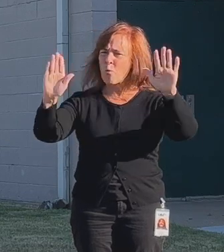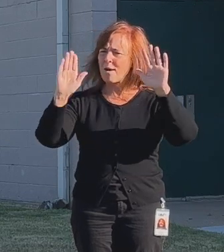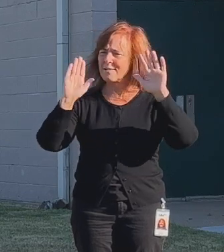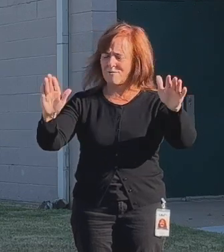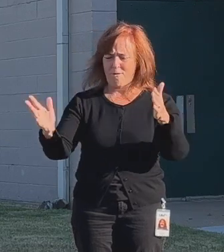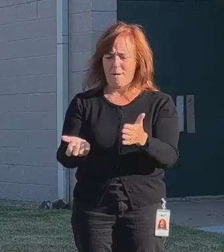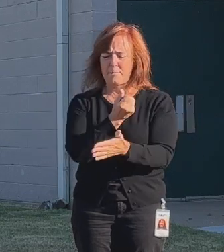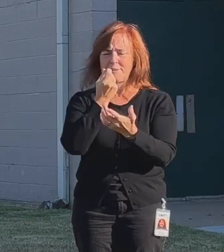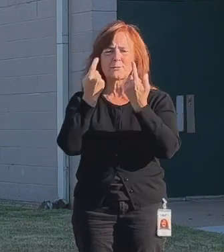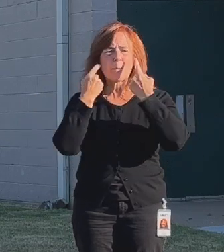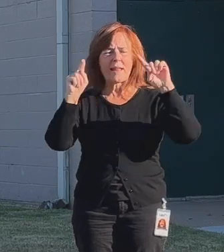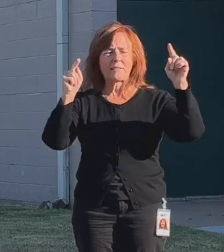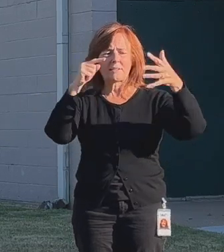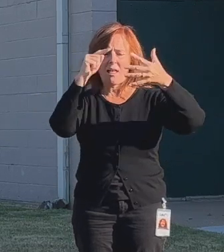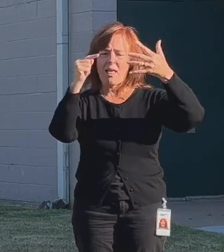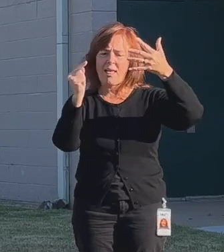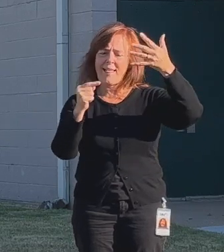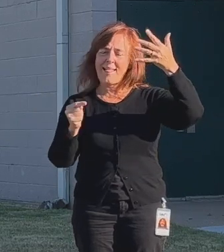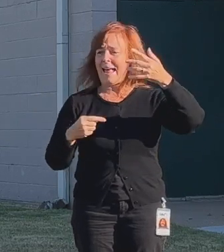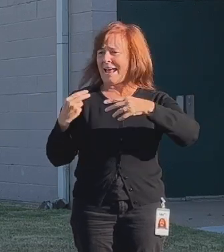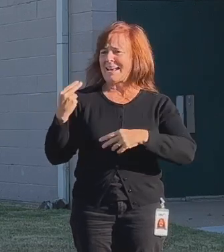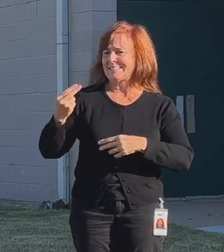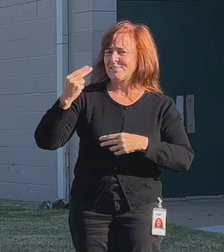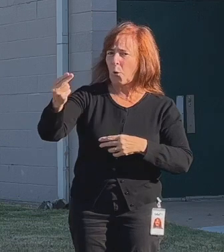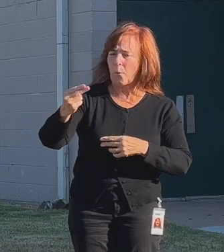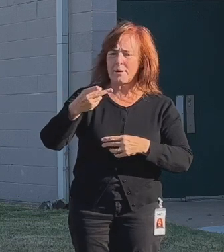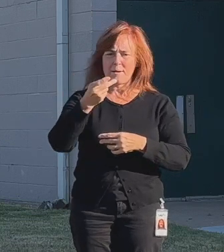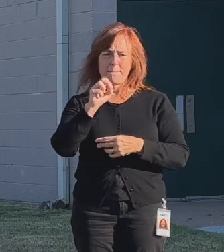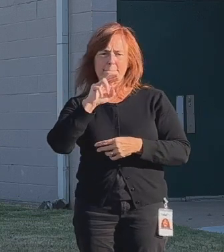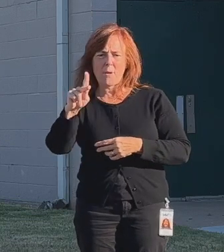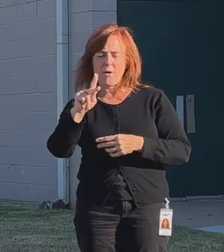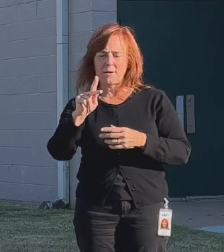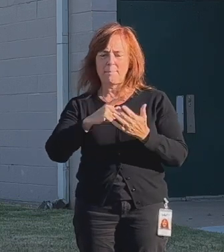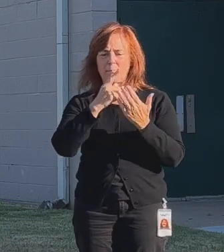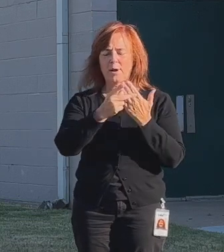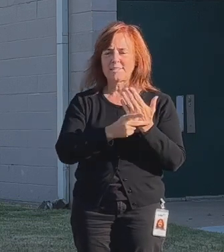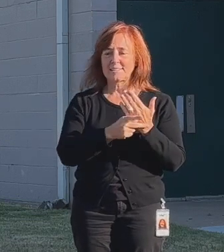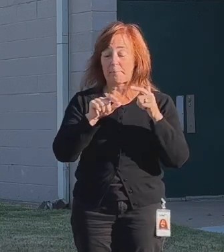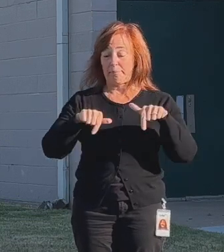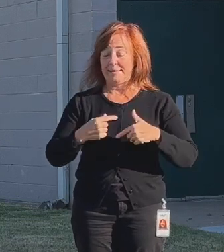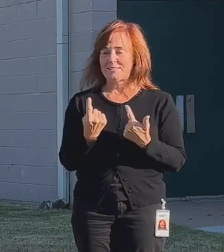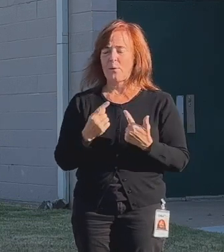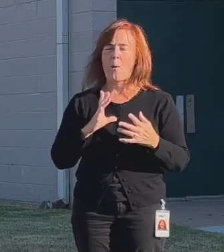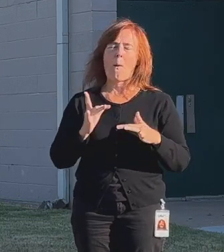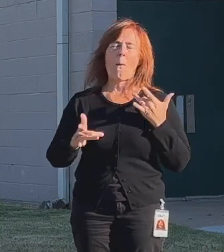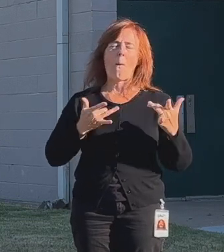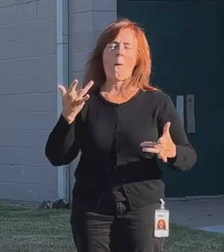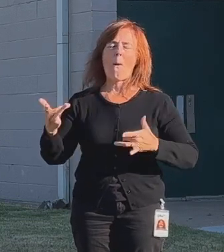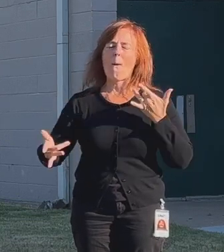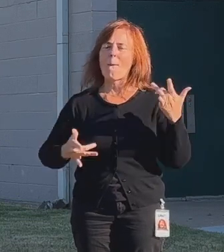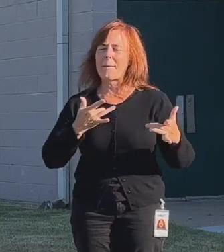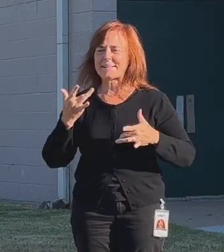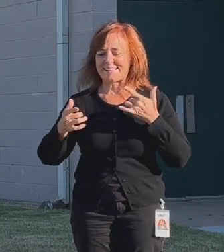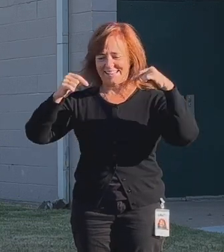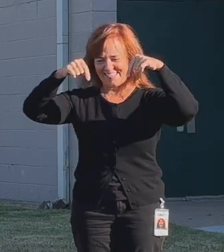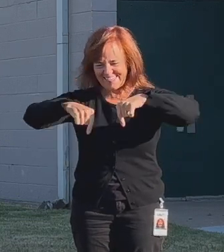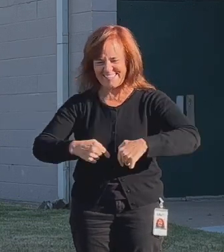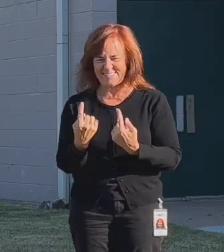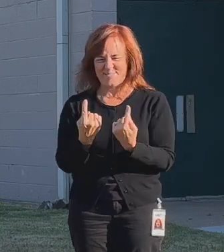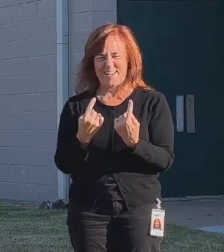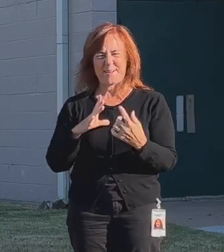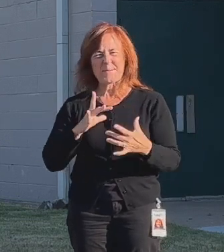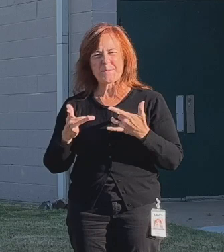to announce historic park projects. But I can't think of one that I've been more excited about than this one.